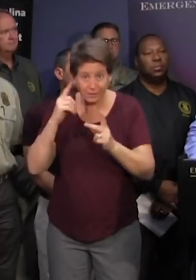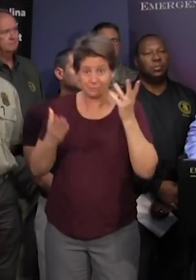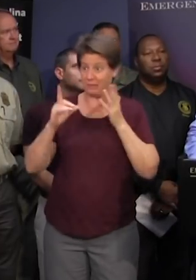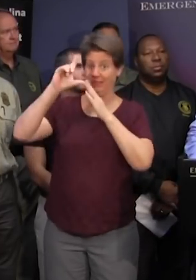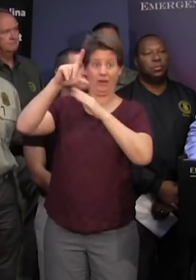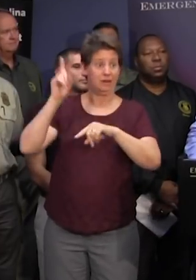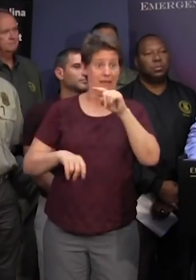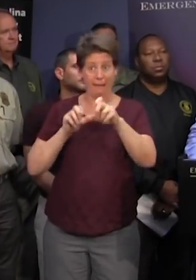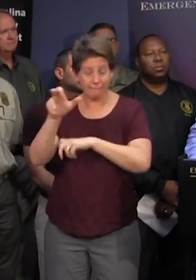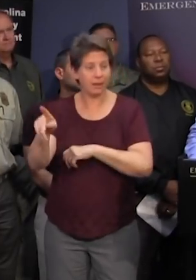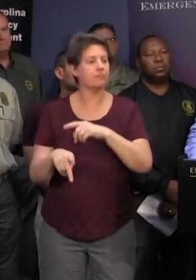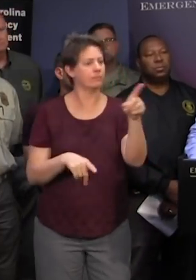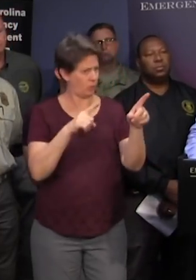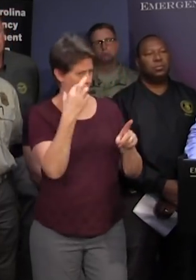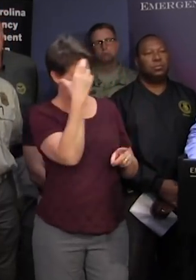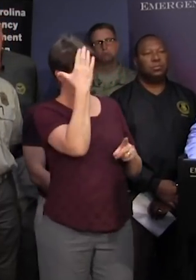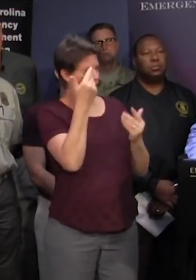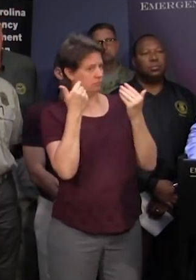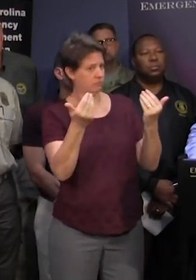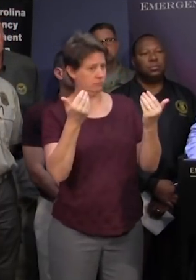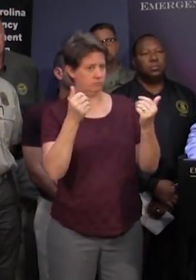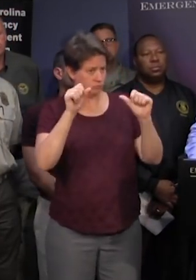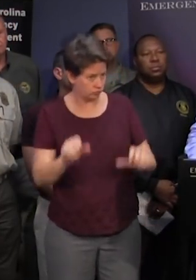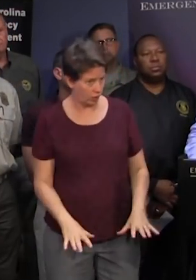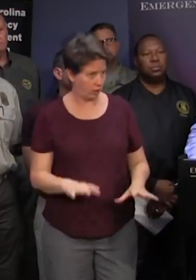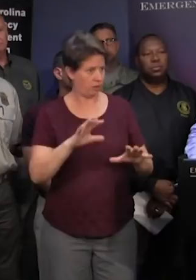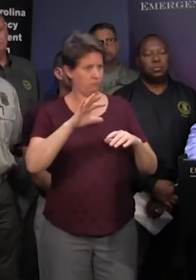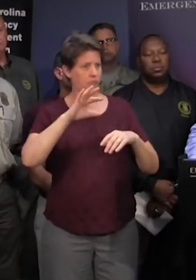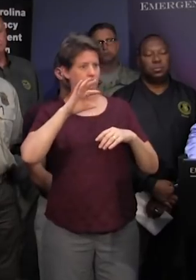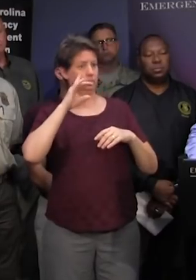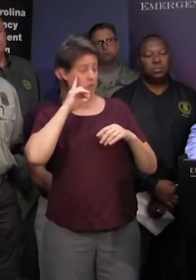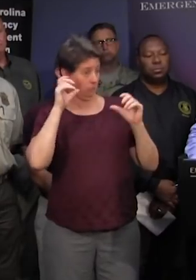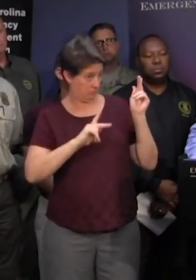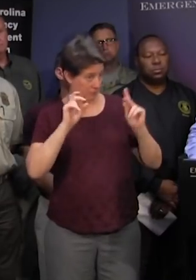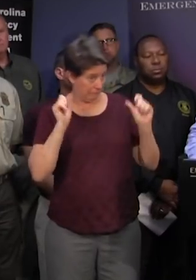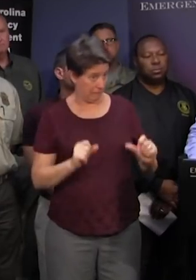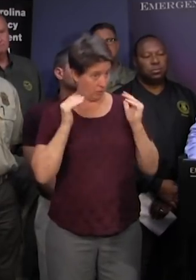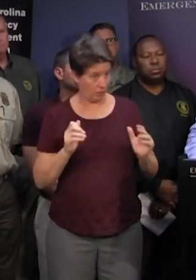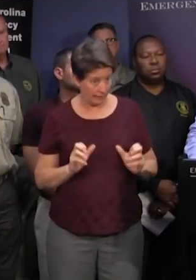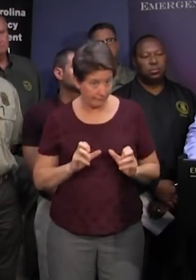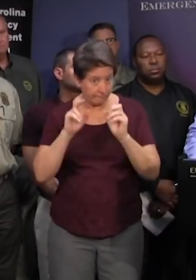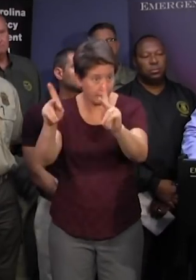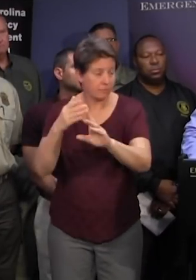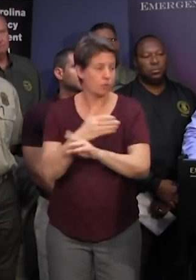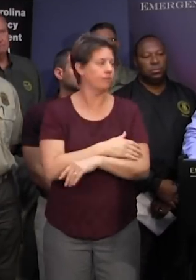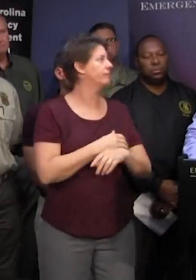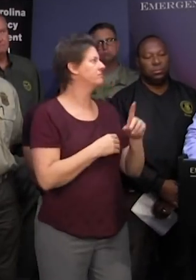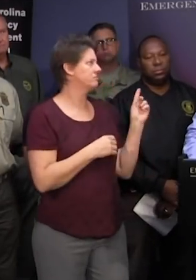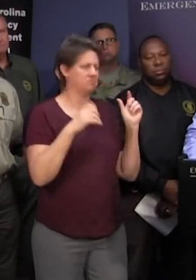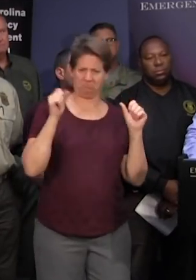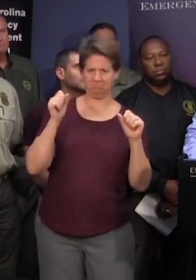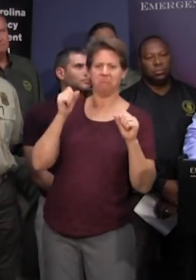to get back later was that part of the reason why you lifted the evacuation order when you did to give people an opportunity to get back before we lifted the